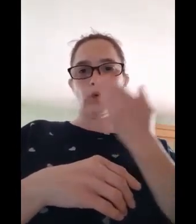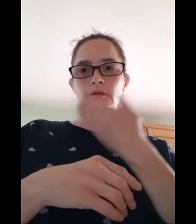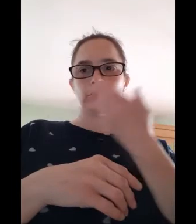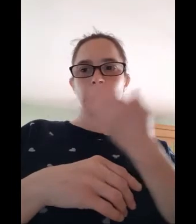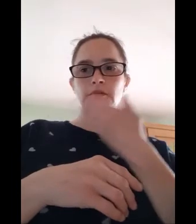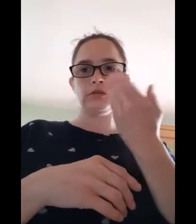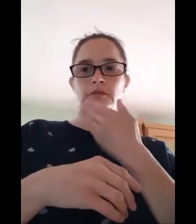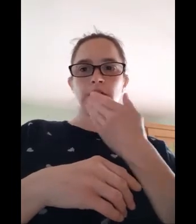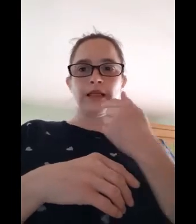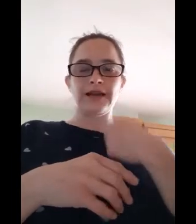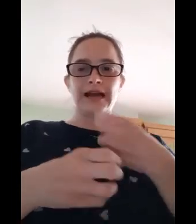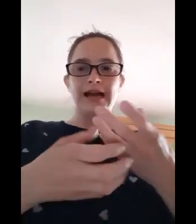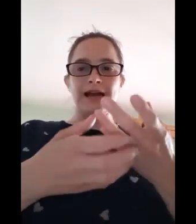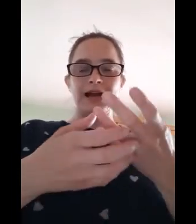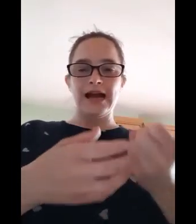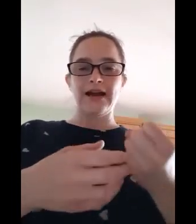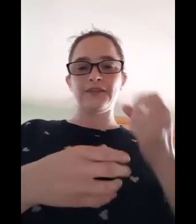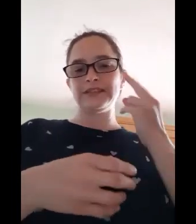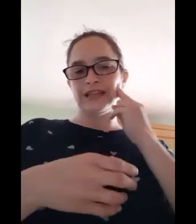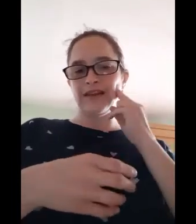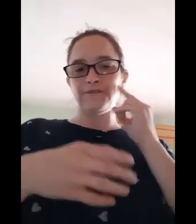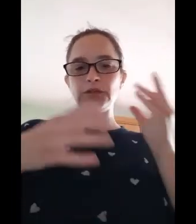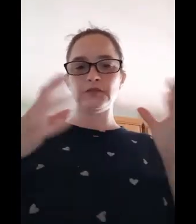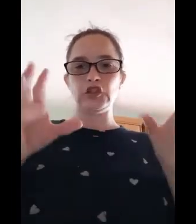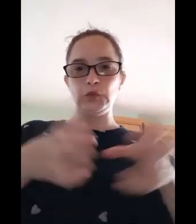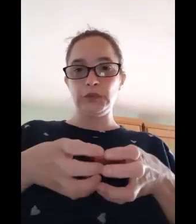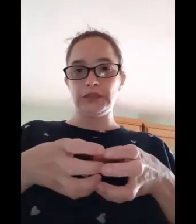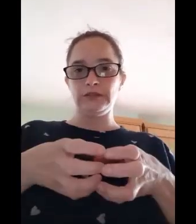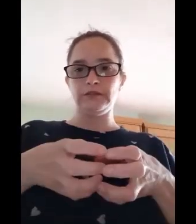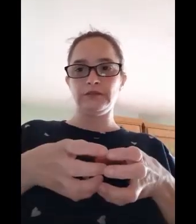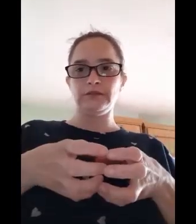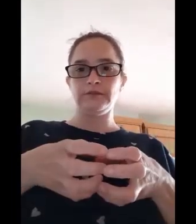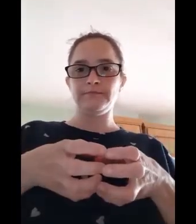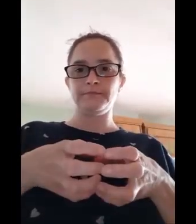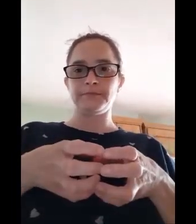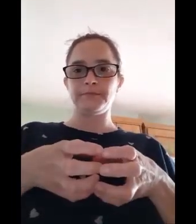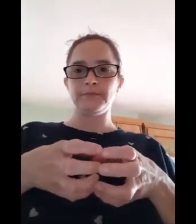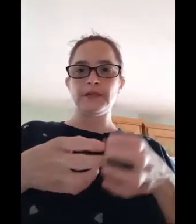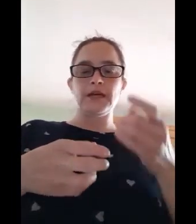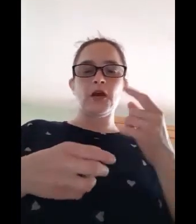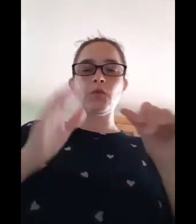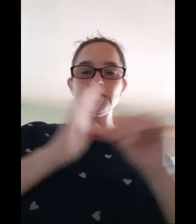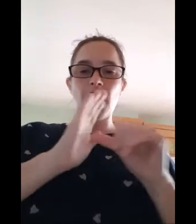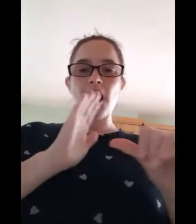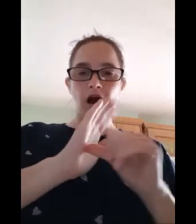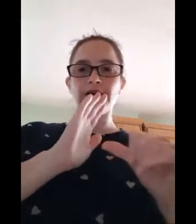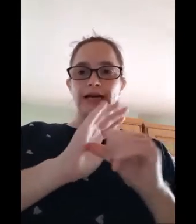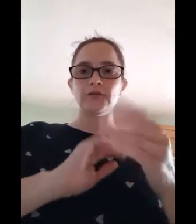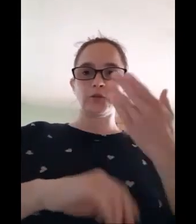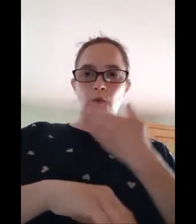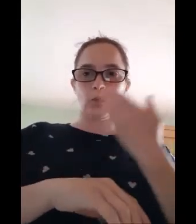that had deaf hearing It was hard at school,